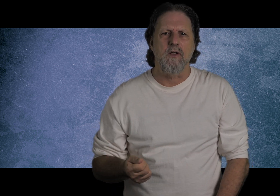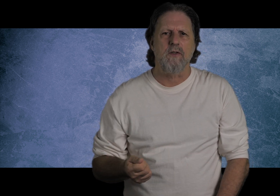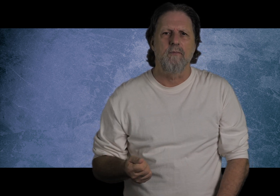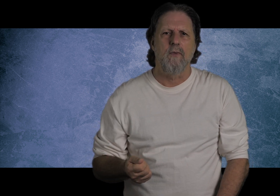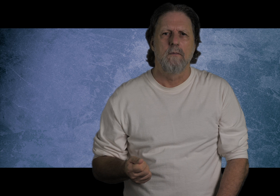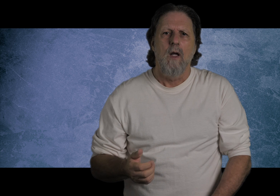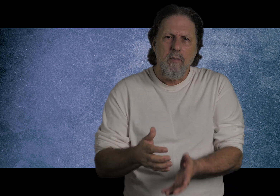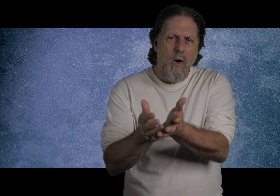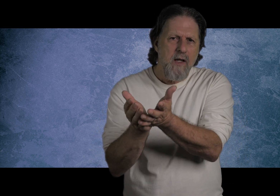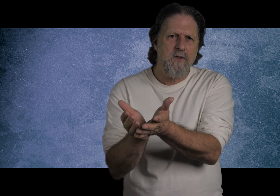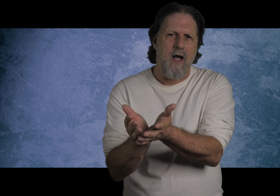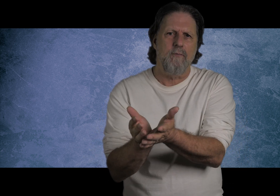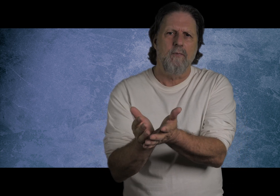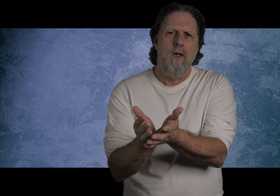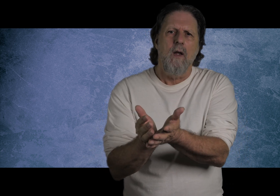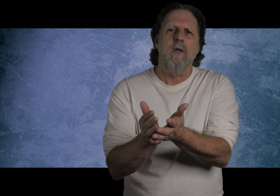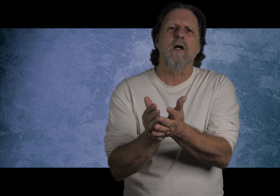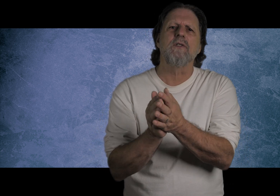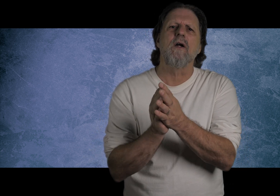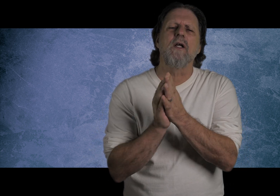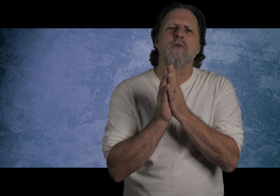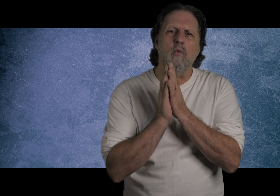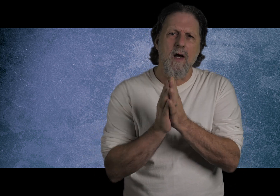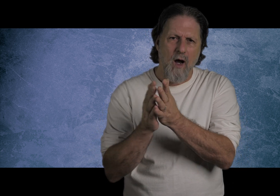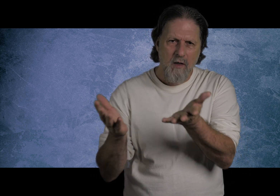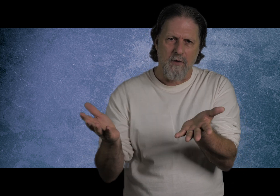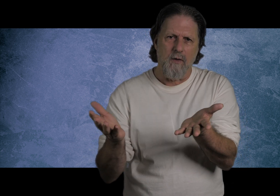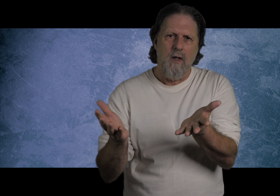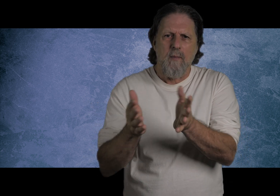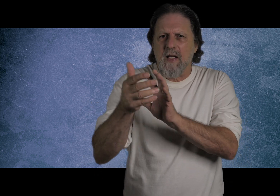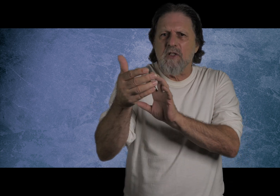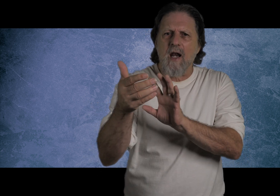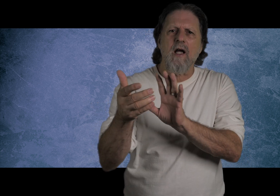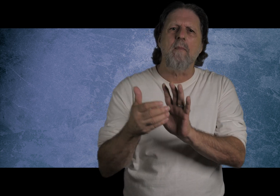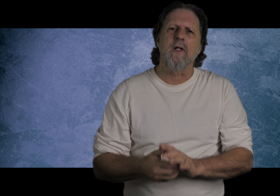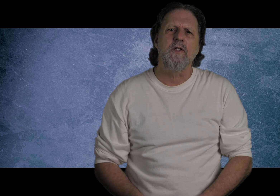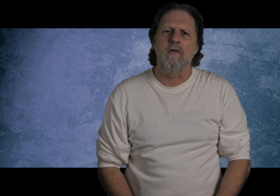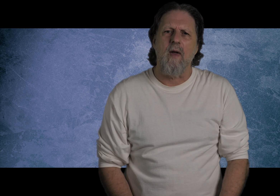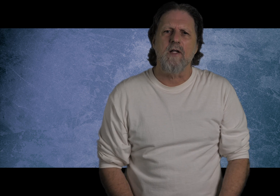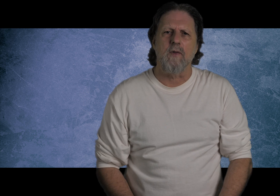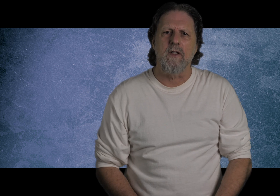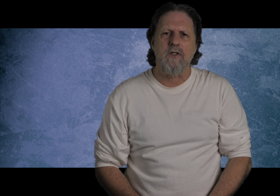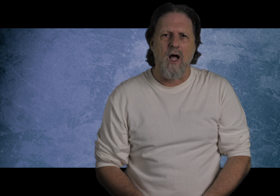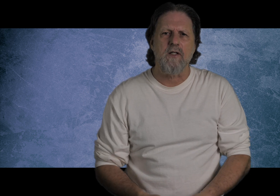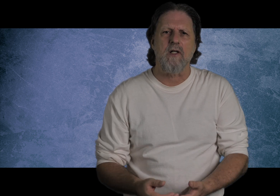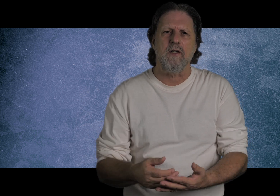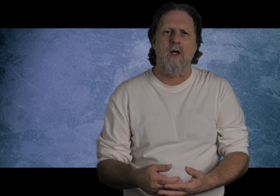is. But why is that? Because there is one author. I mean, it's not a compilation of man's religious thoughts, like some